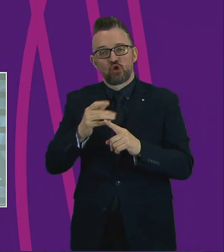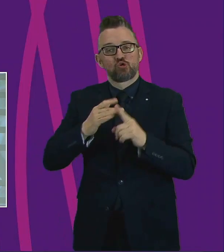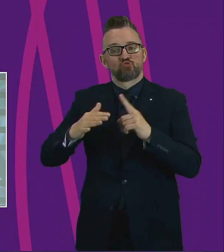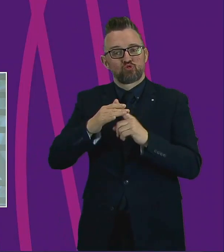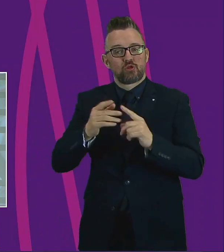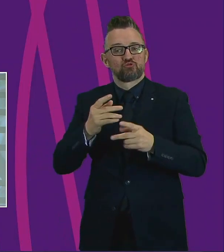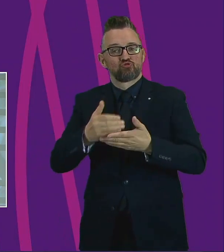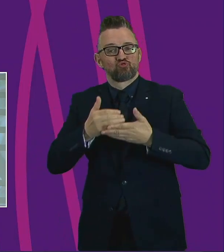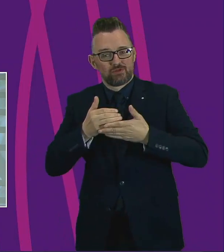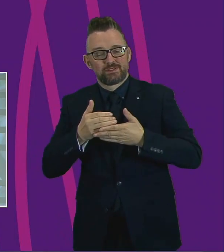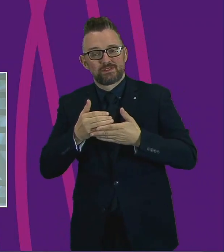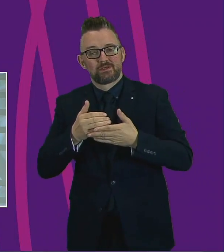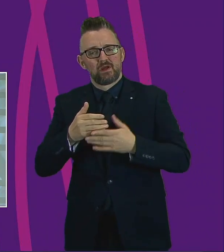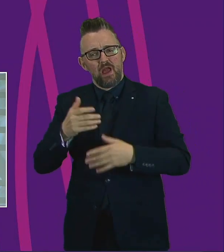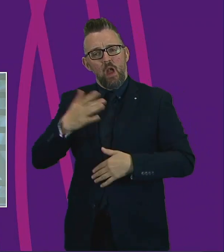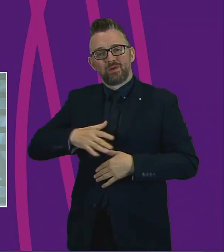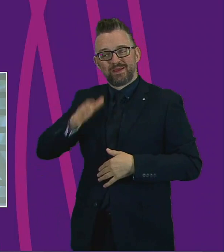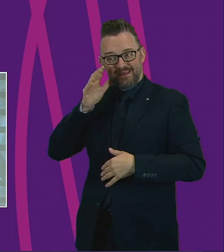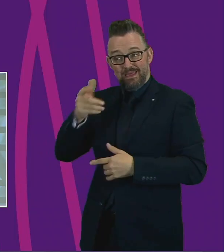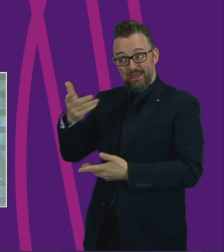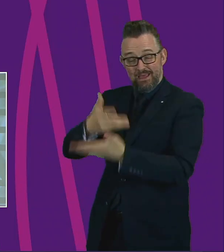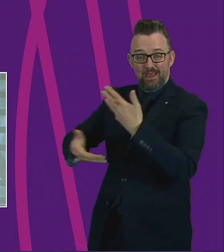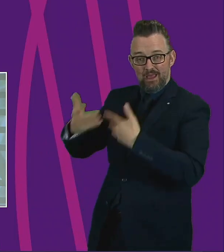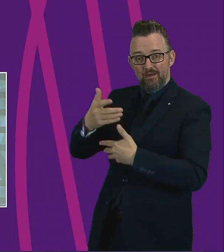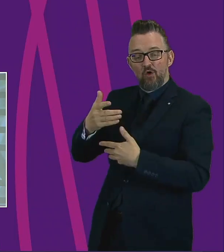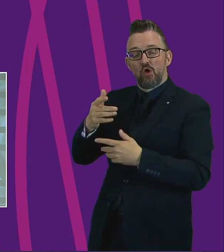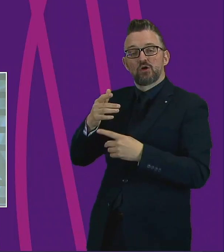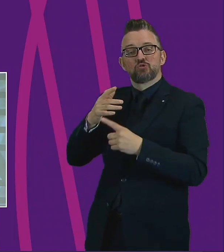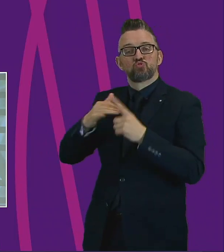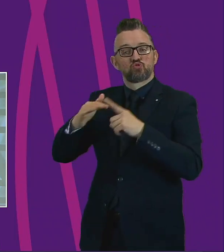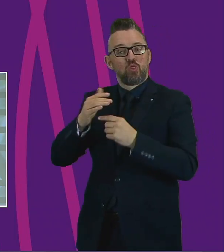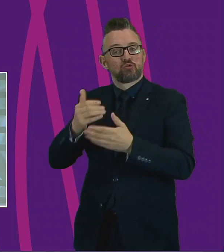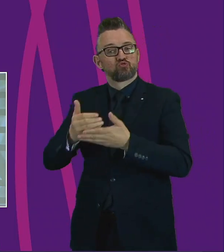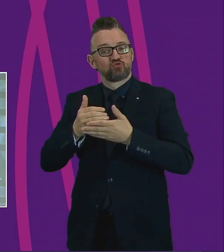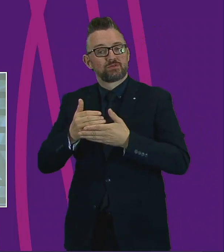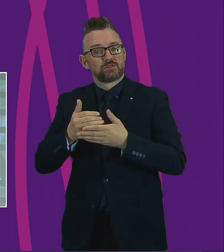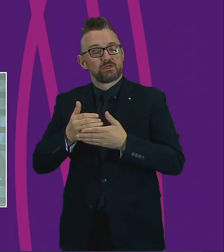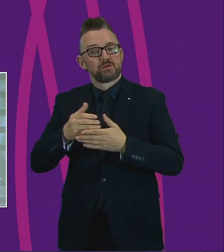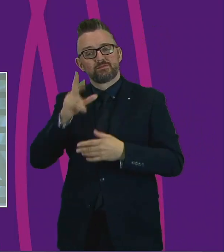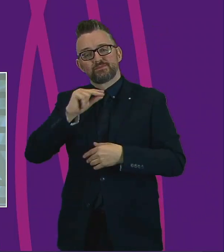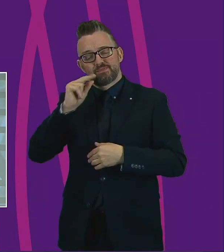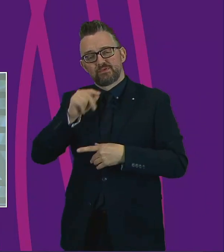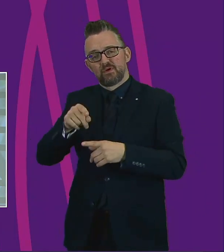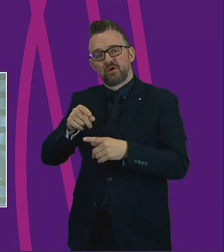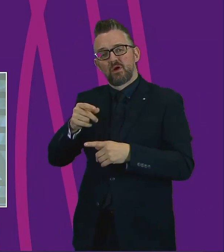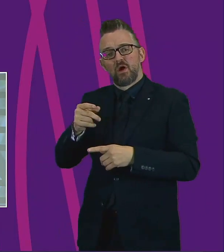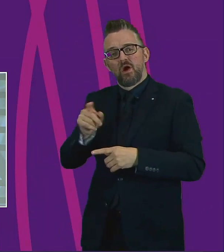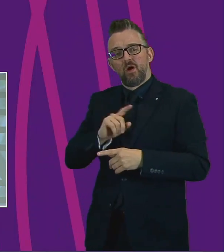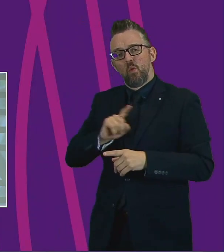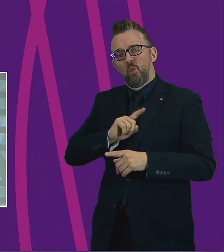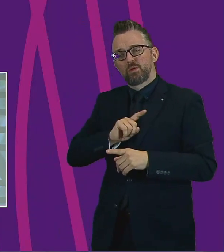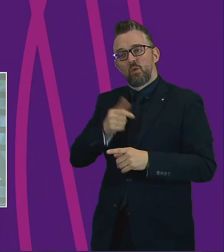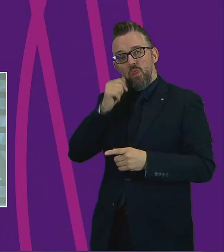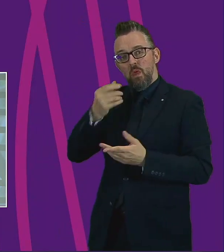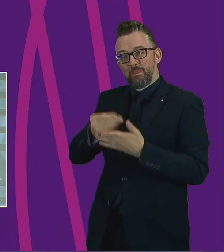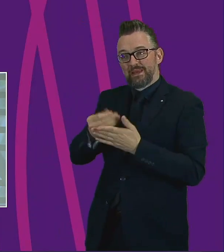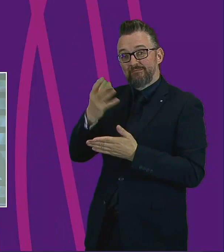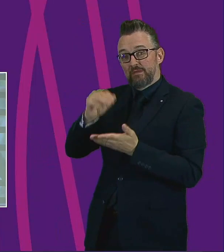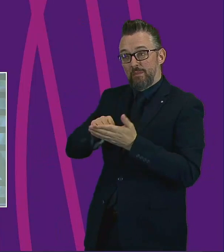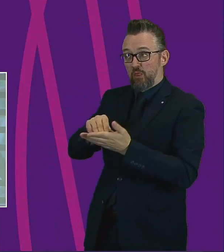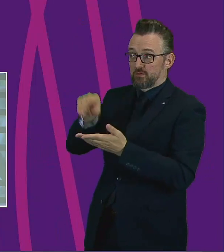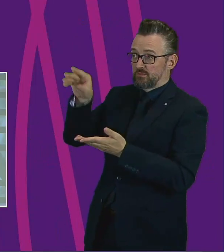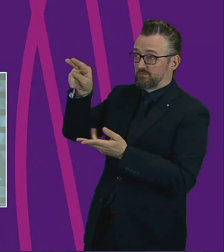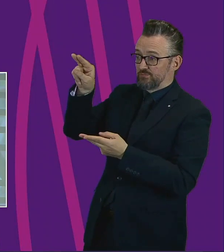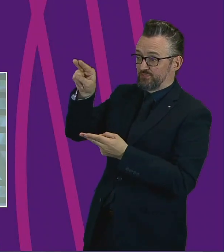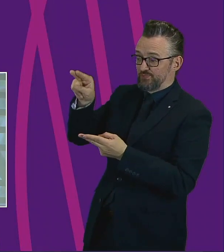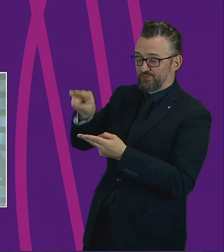helpful to hear from the Cabinet Secretary for Social Security in her closing remarks as to what level of drawdown this £50 million sum